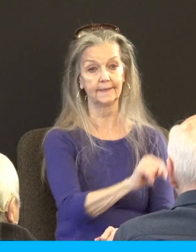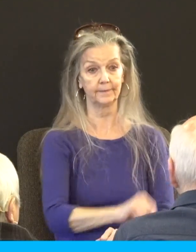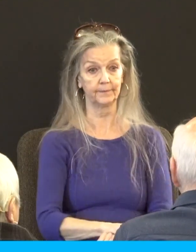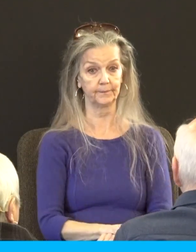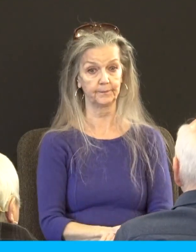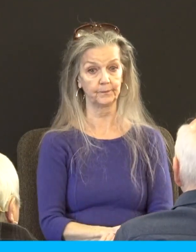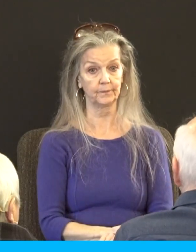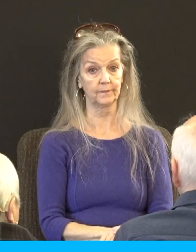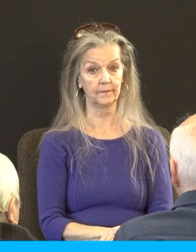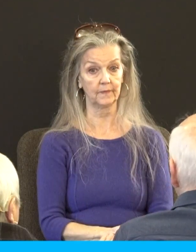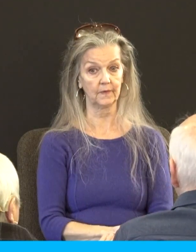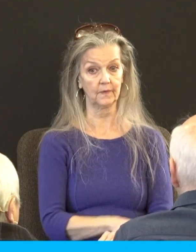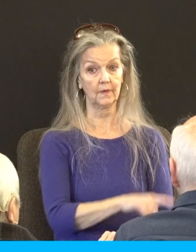Who are guys just all went through Thanksgiving?